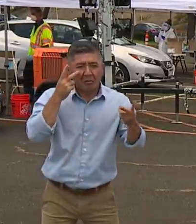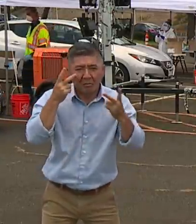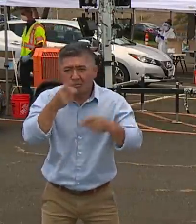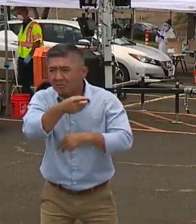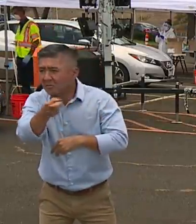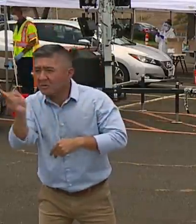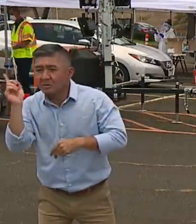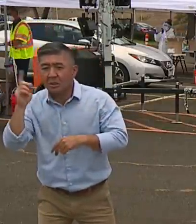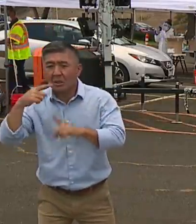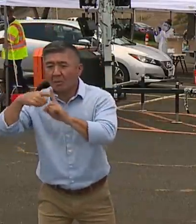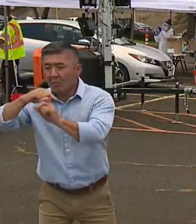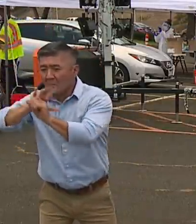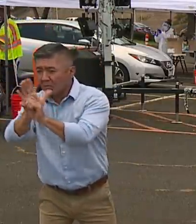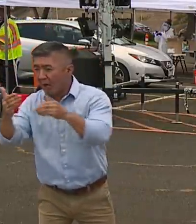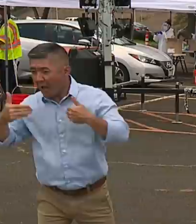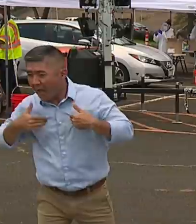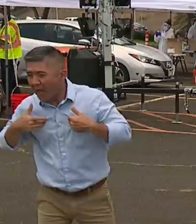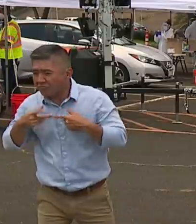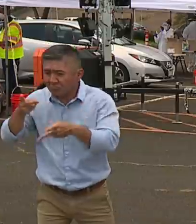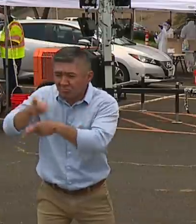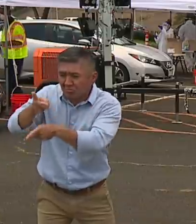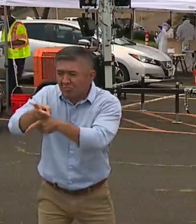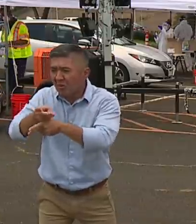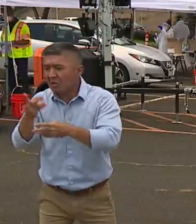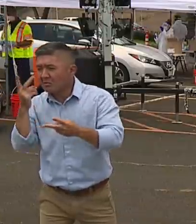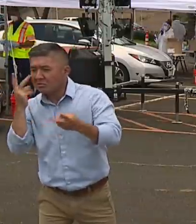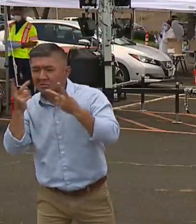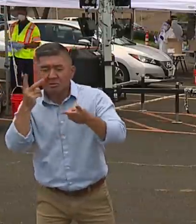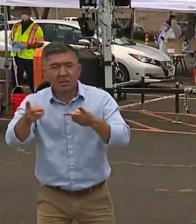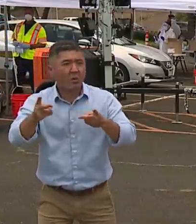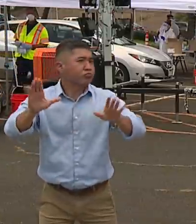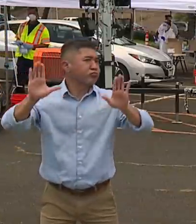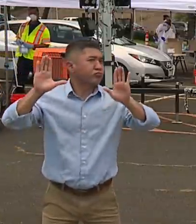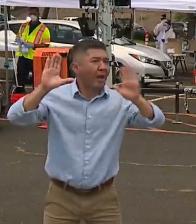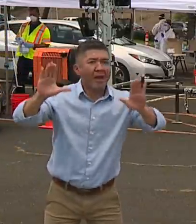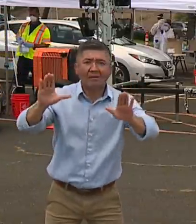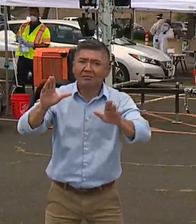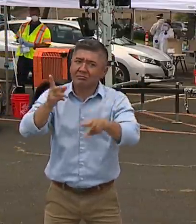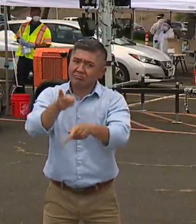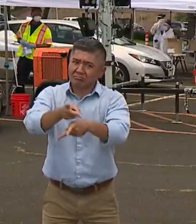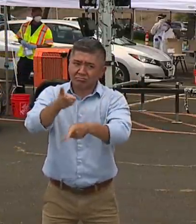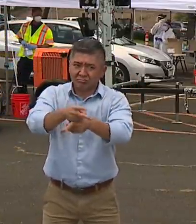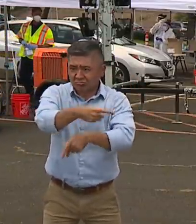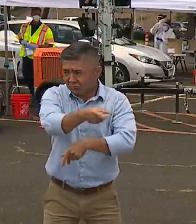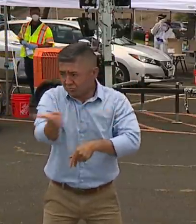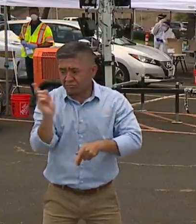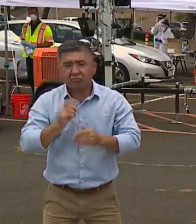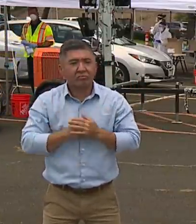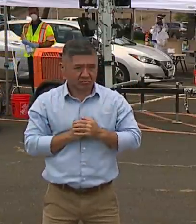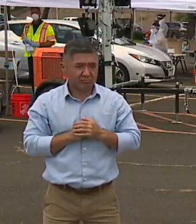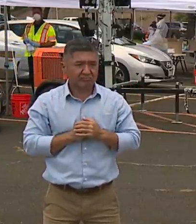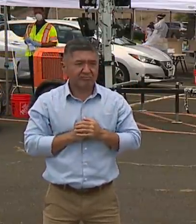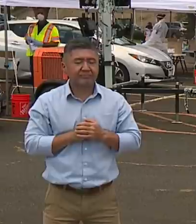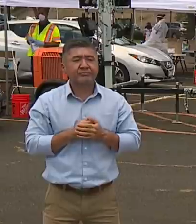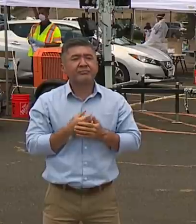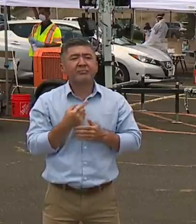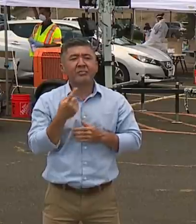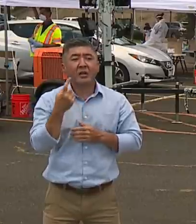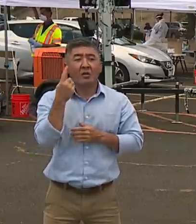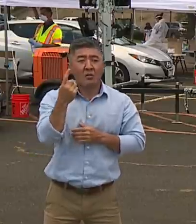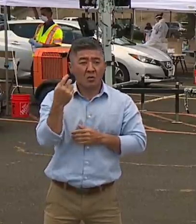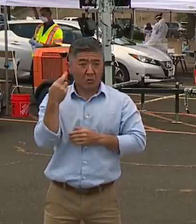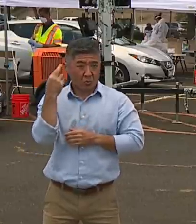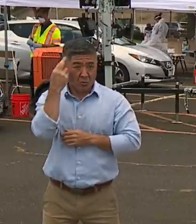here on the island. People are getting excellent care, but I want you to know that one of the reasons we really